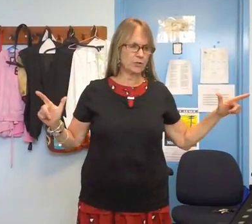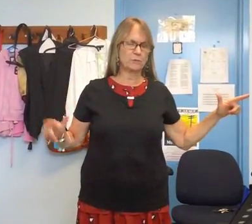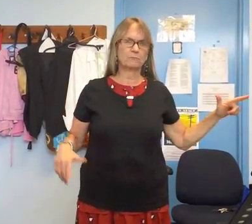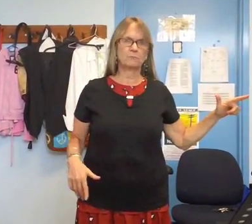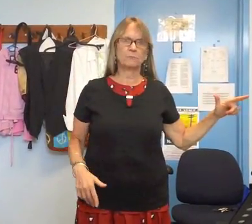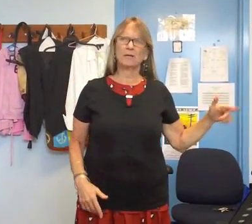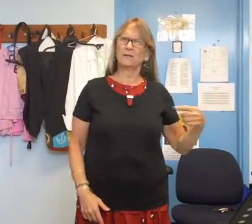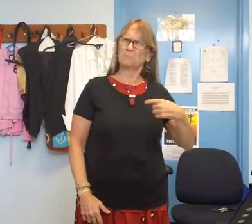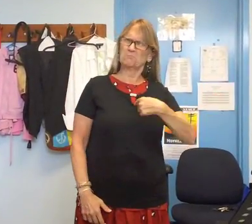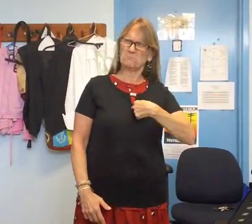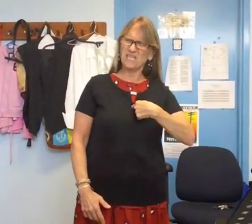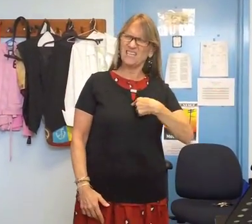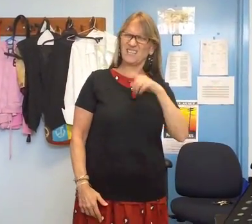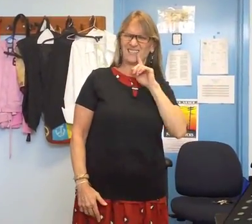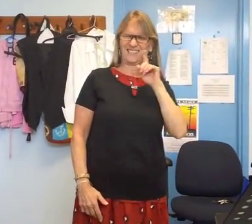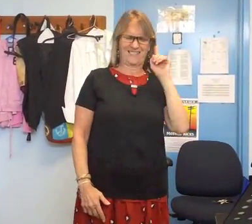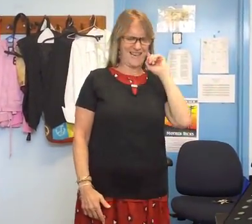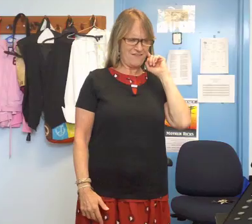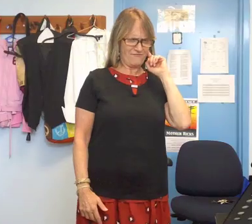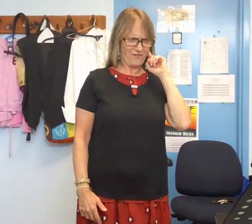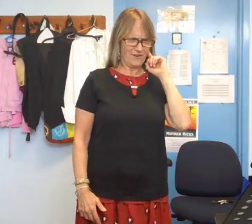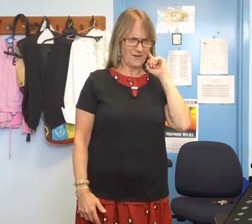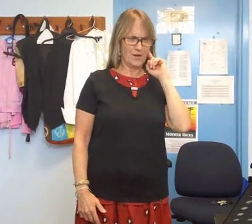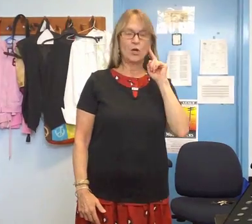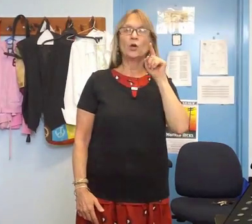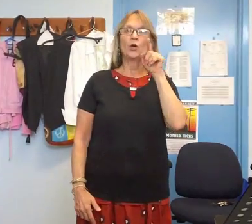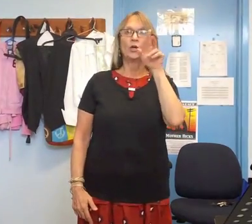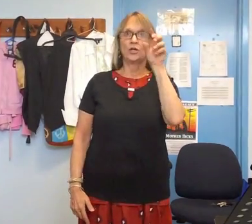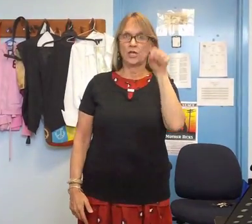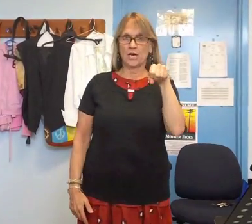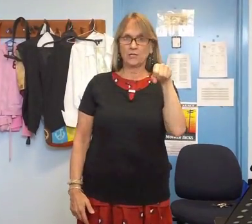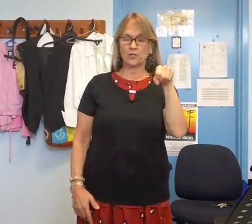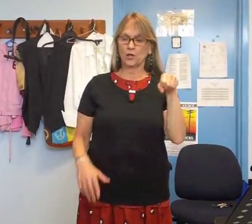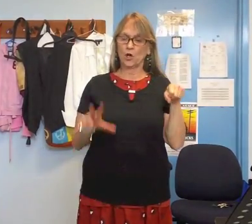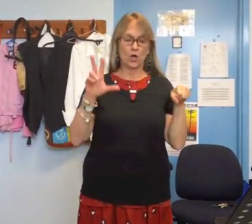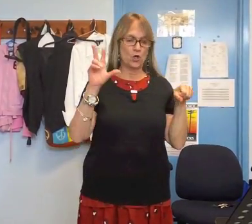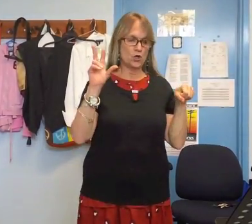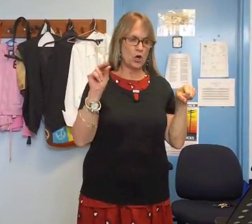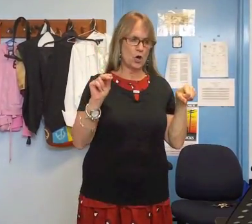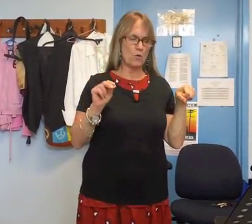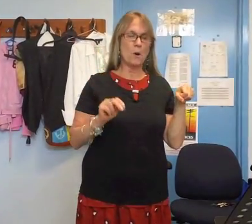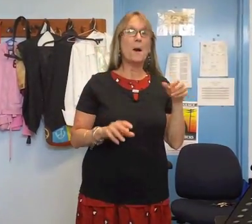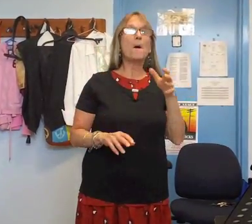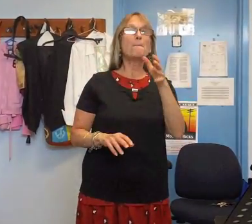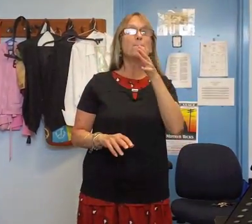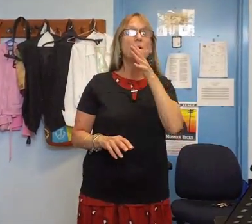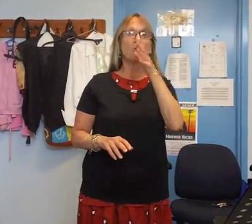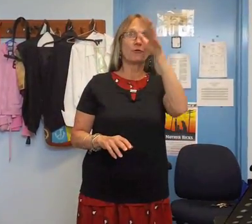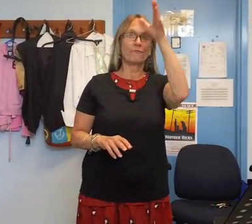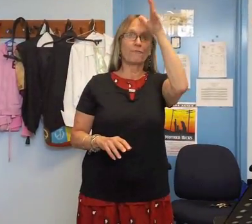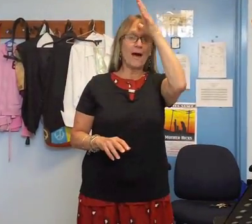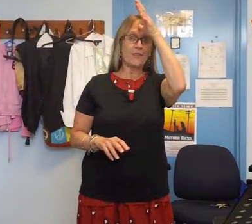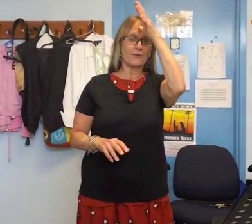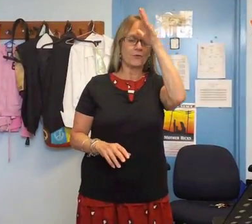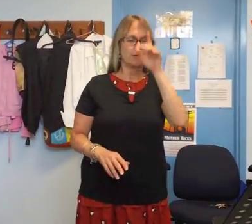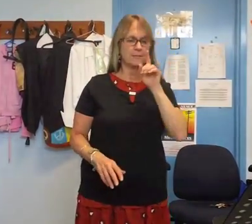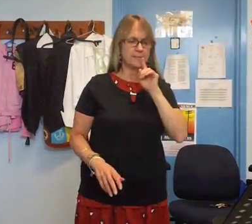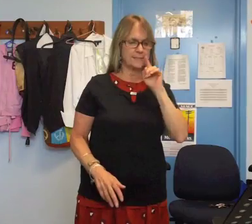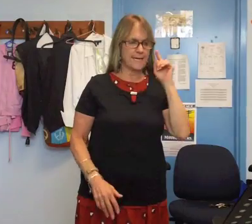me deaf yes no mother father deaf